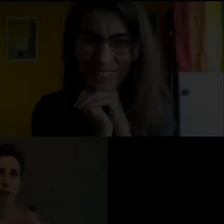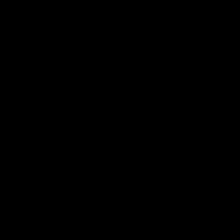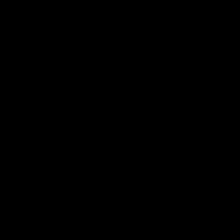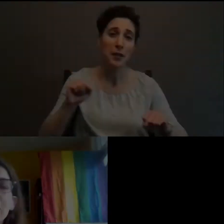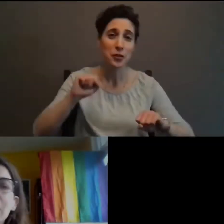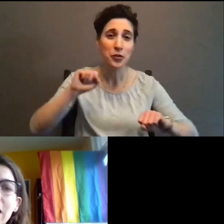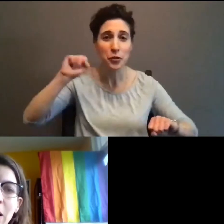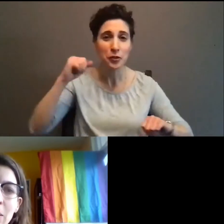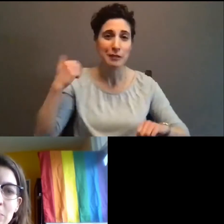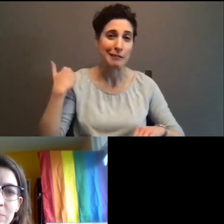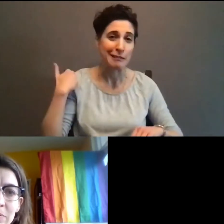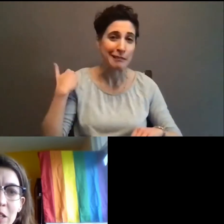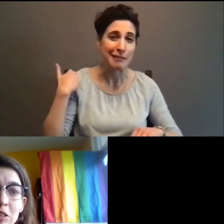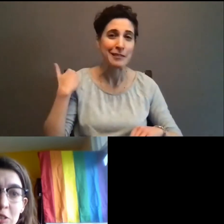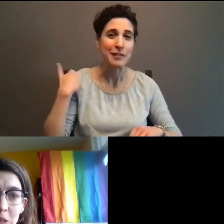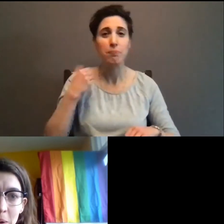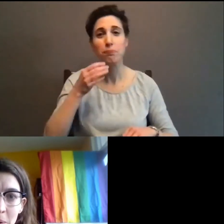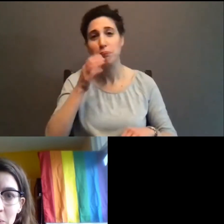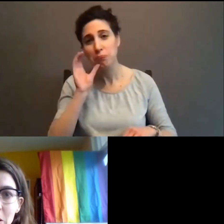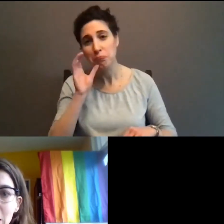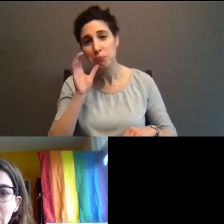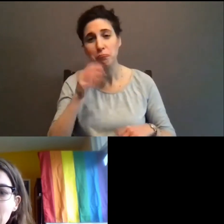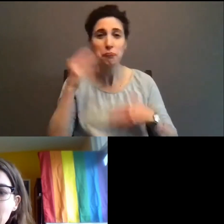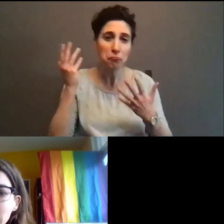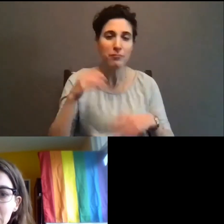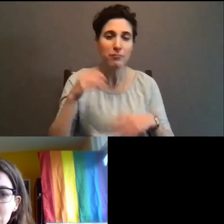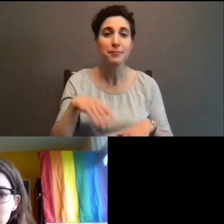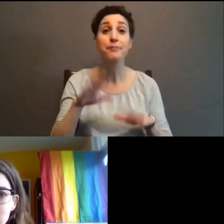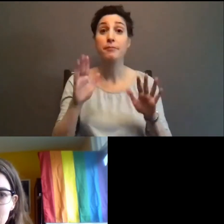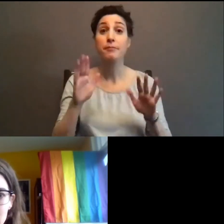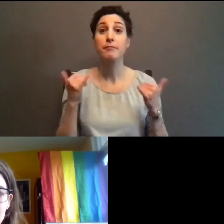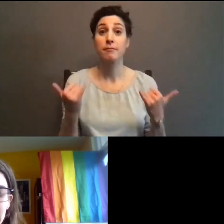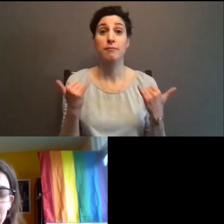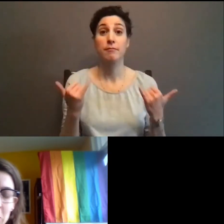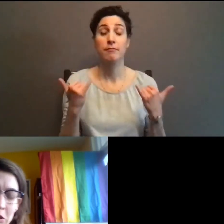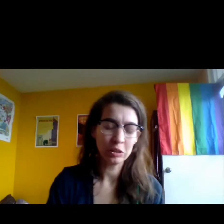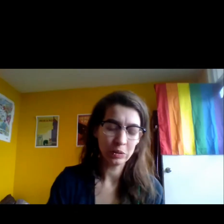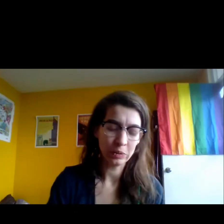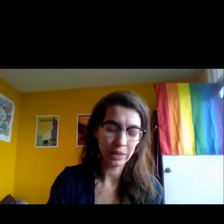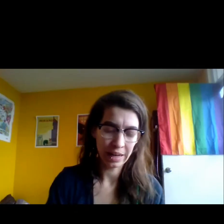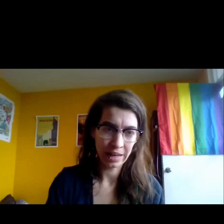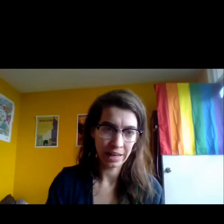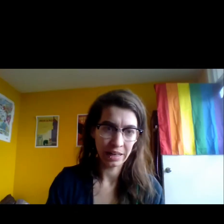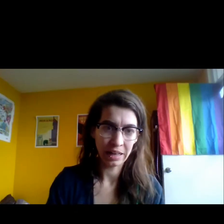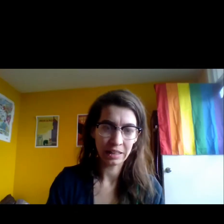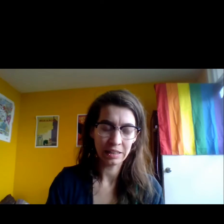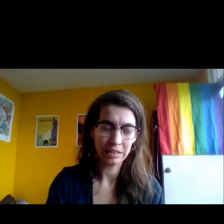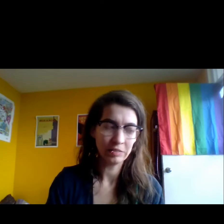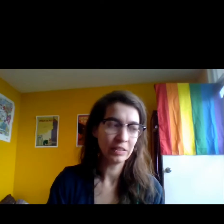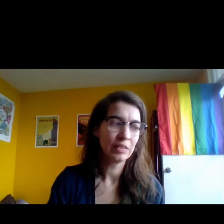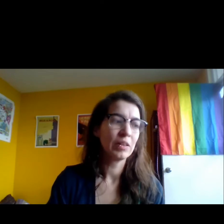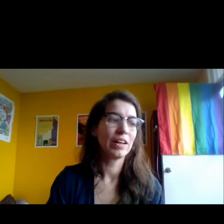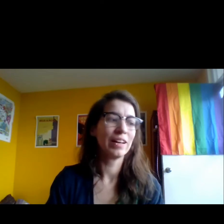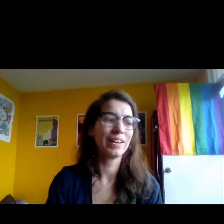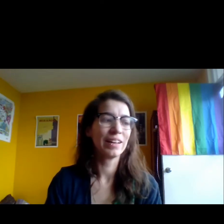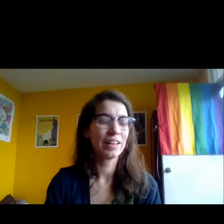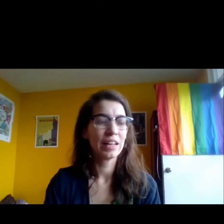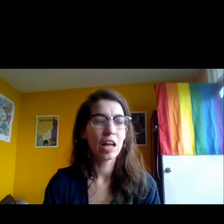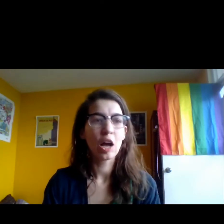you know, um, so, uh, we're going to move into a kind of